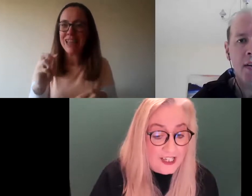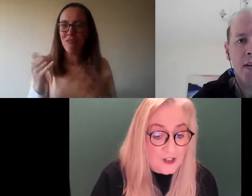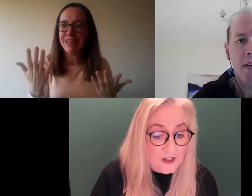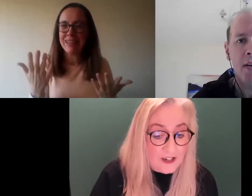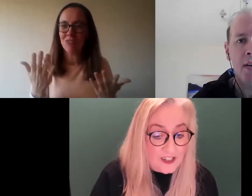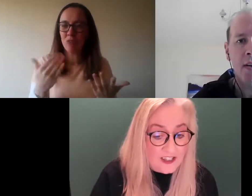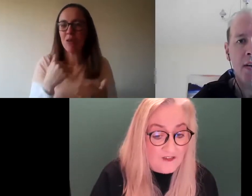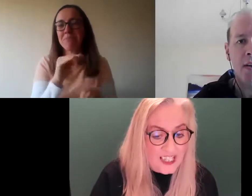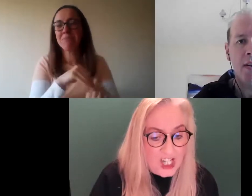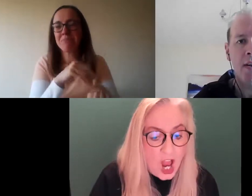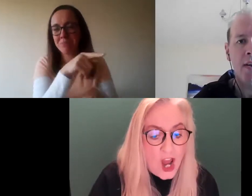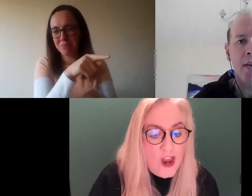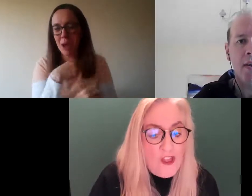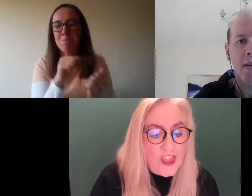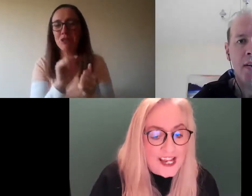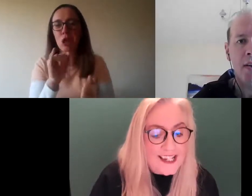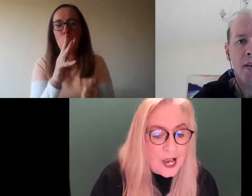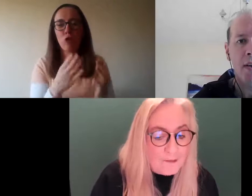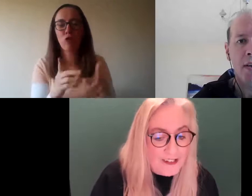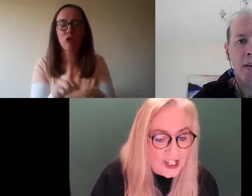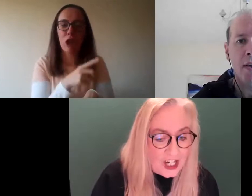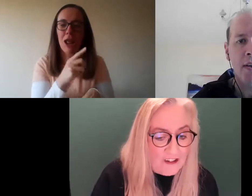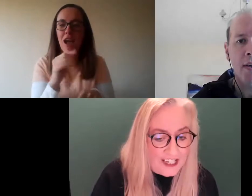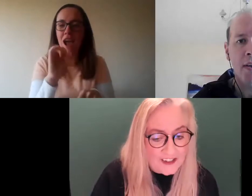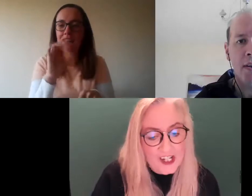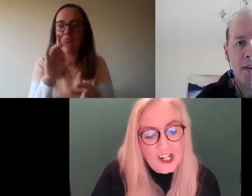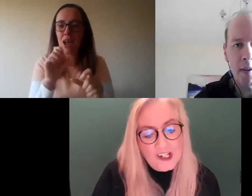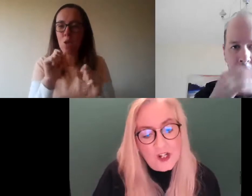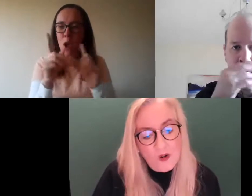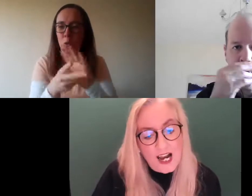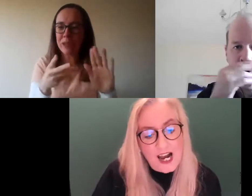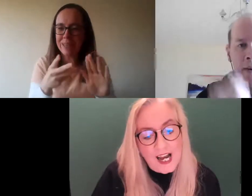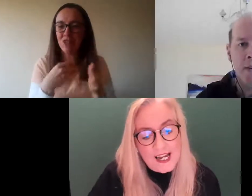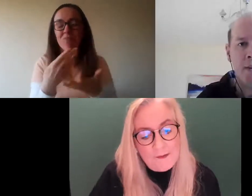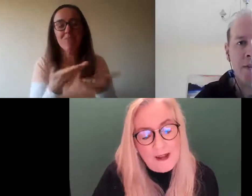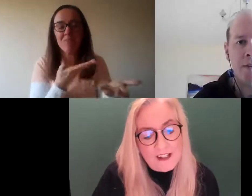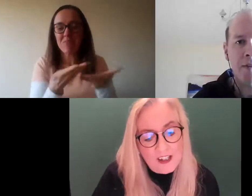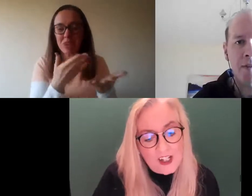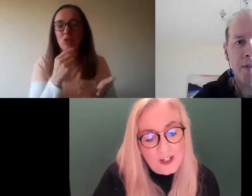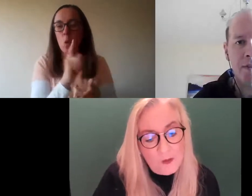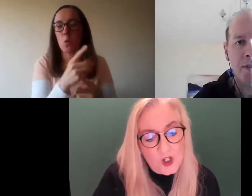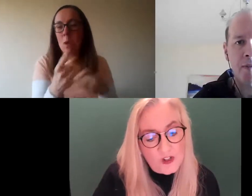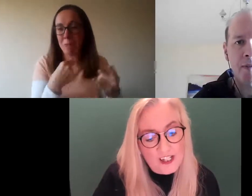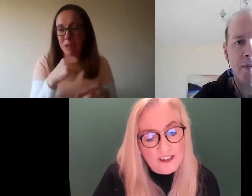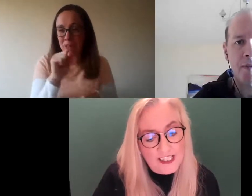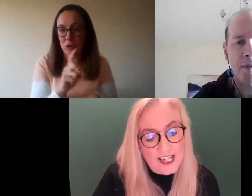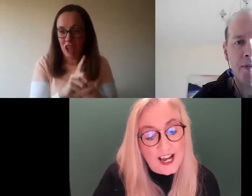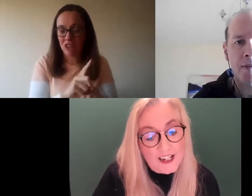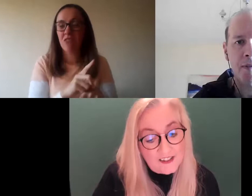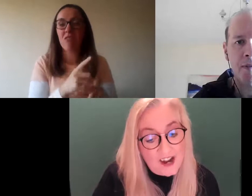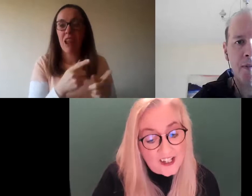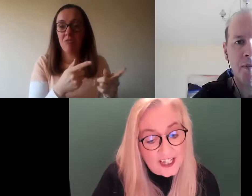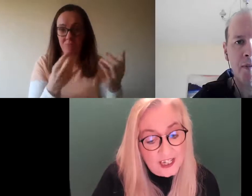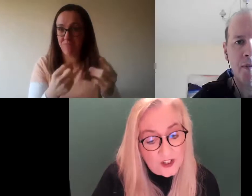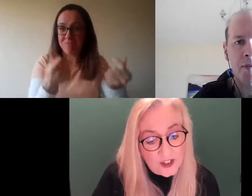passed in 2017. Nothing has happened in Kerry yet. So, I had met Johnny Wall during the